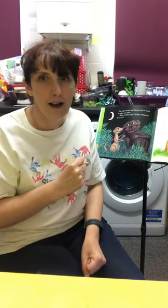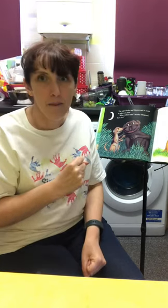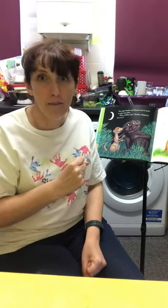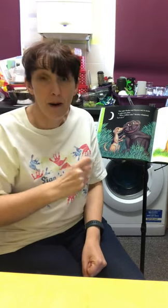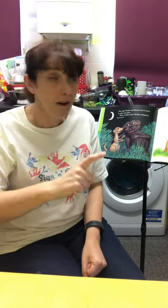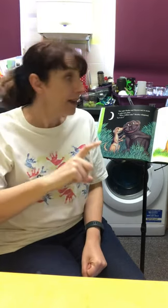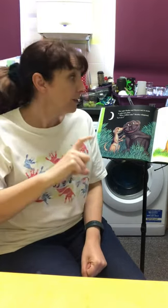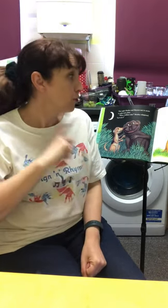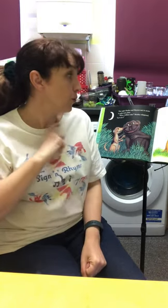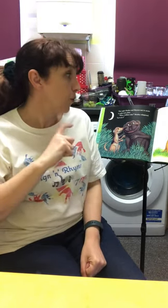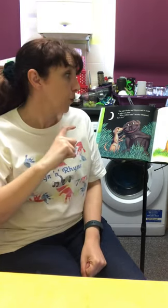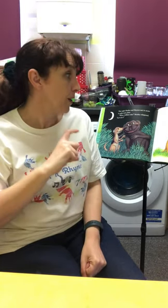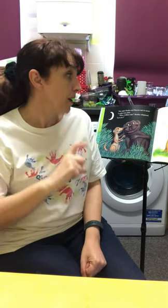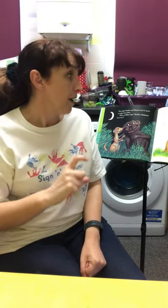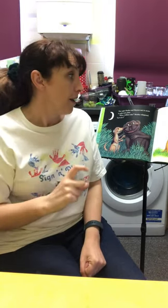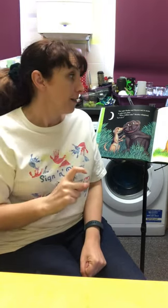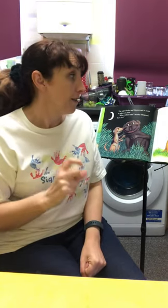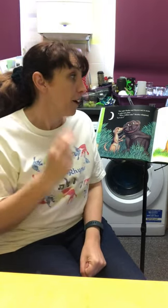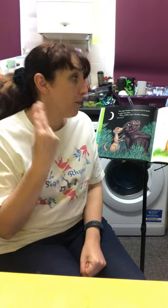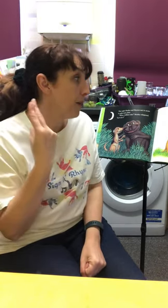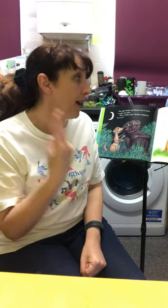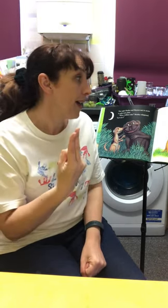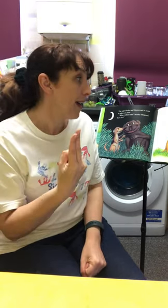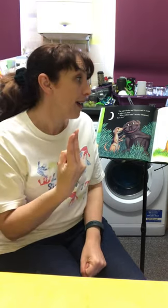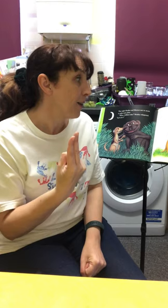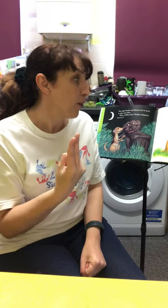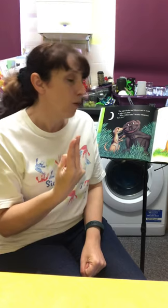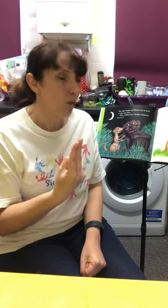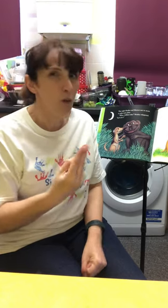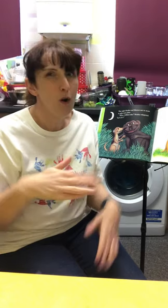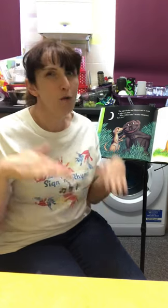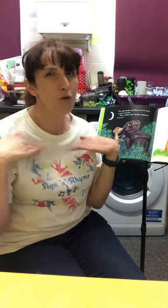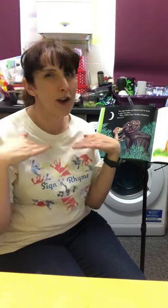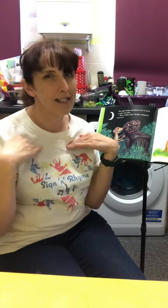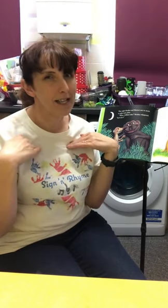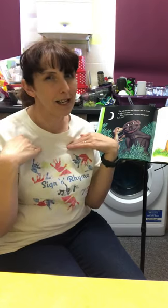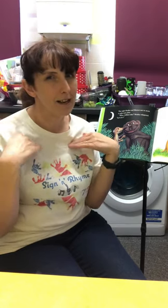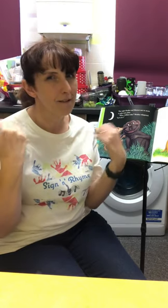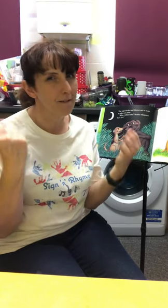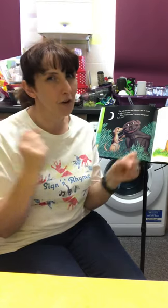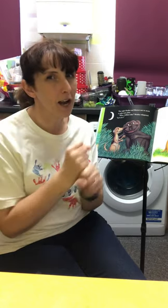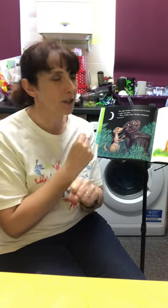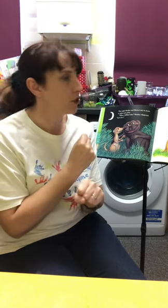By dawn, the pair were ready for action.